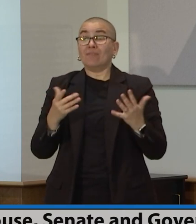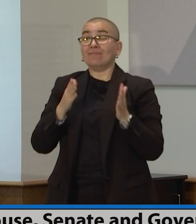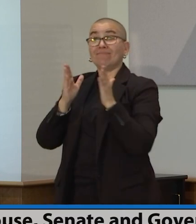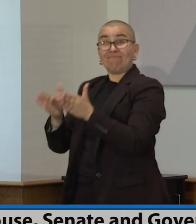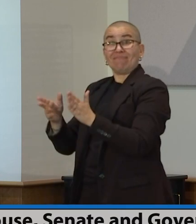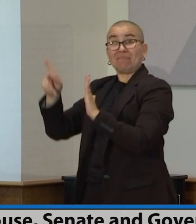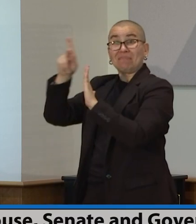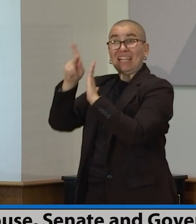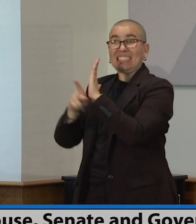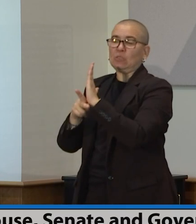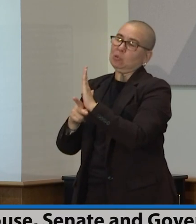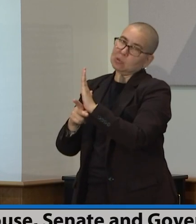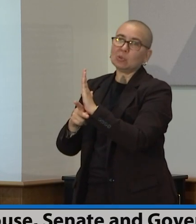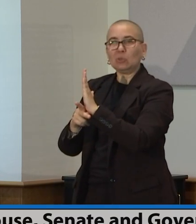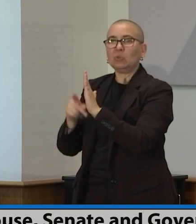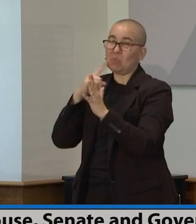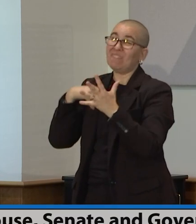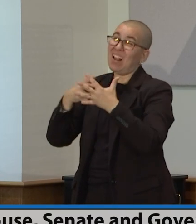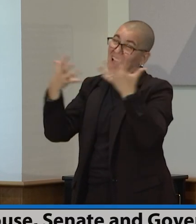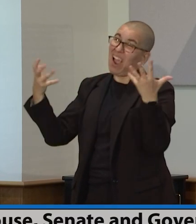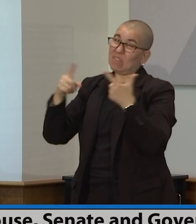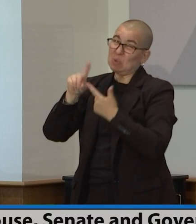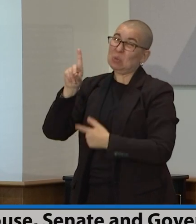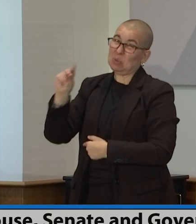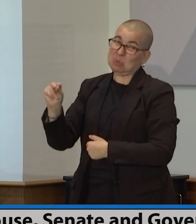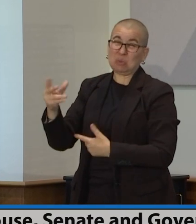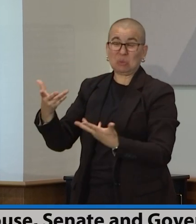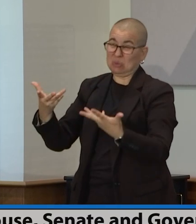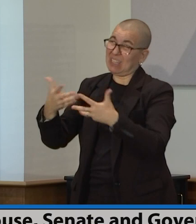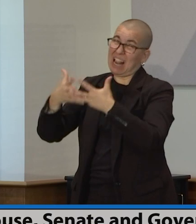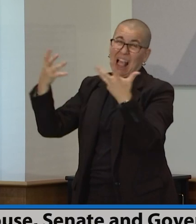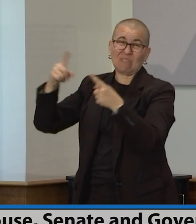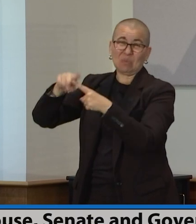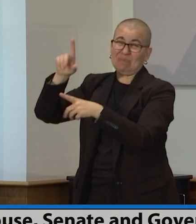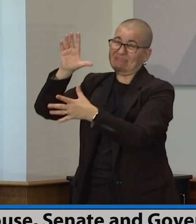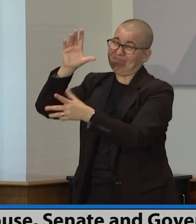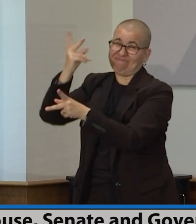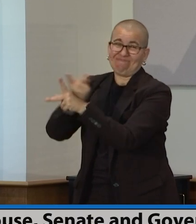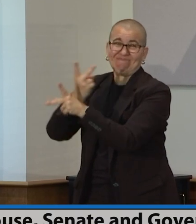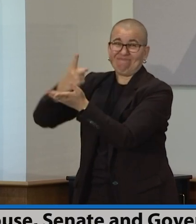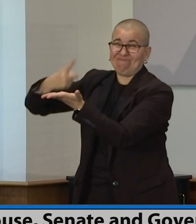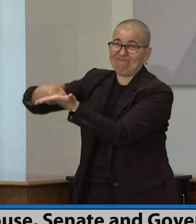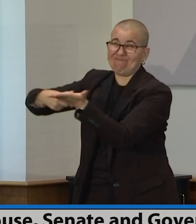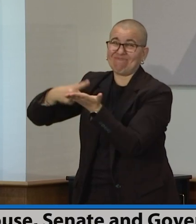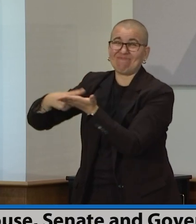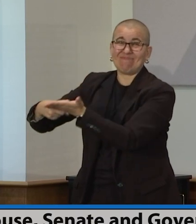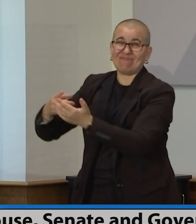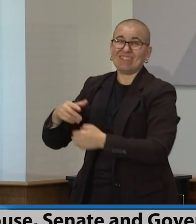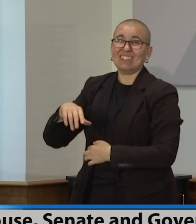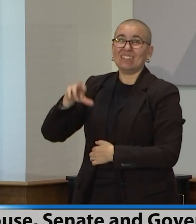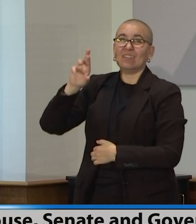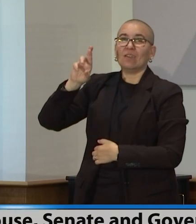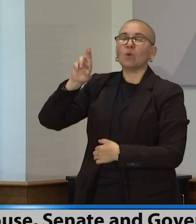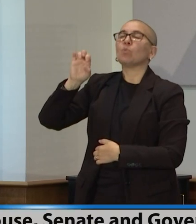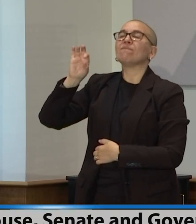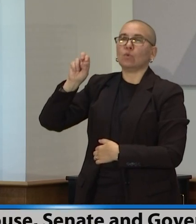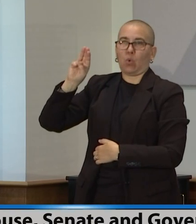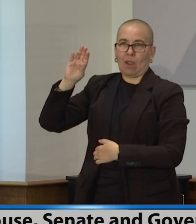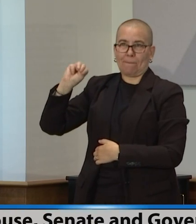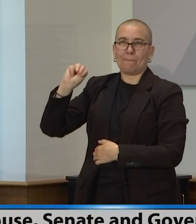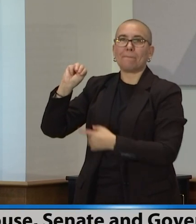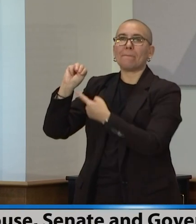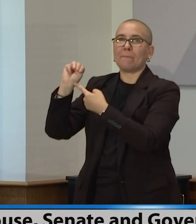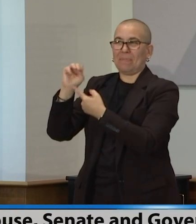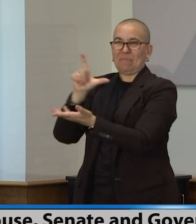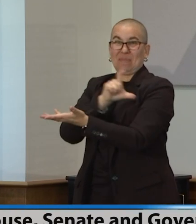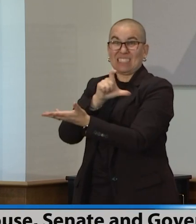And really pivotal among that is criminal justice reform. I think there's a lot of area for agreement. And we look forward